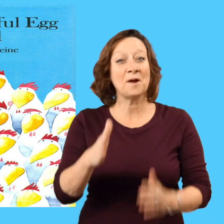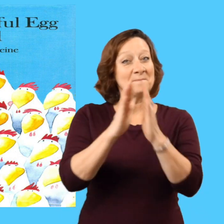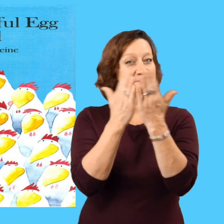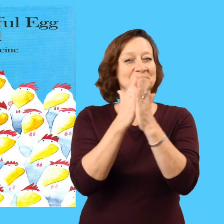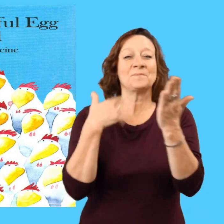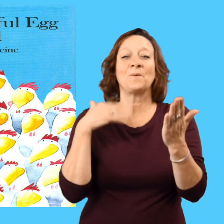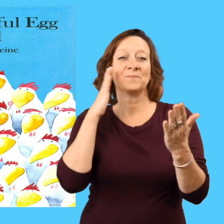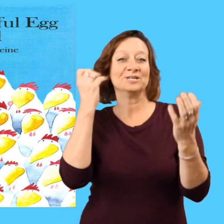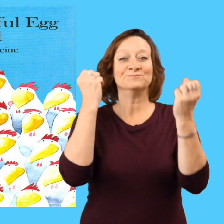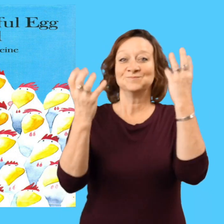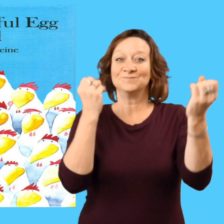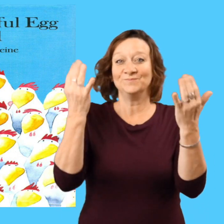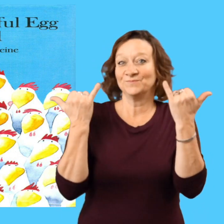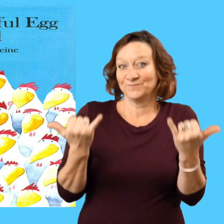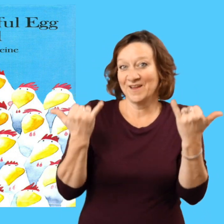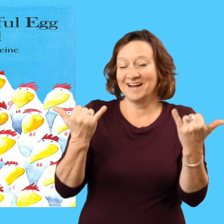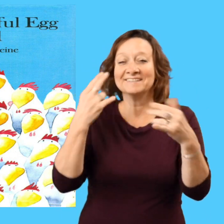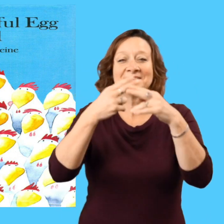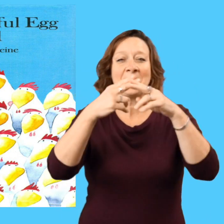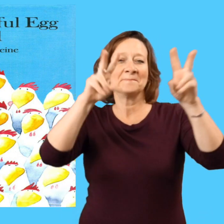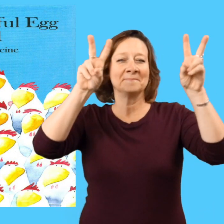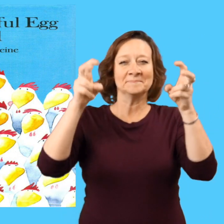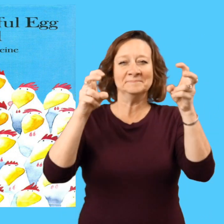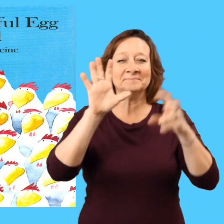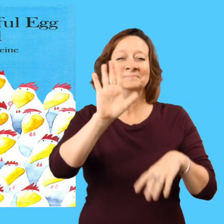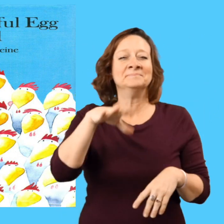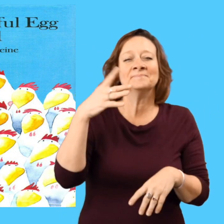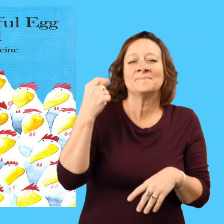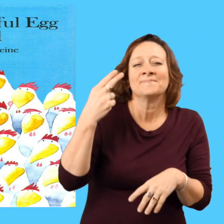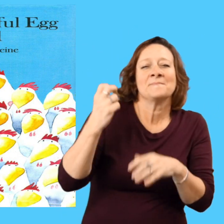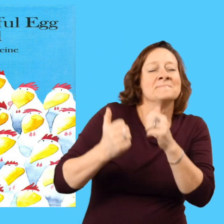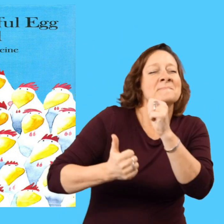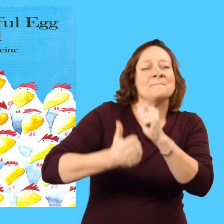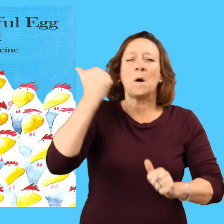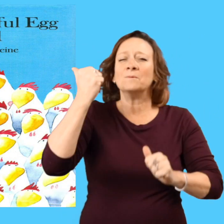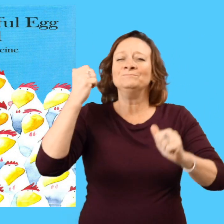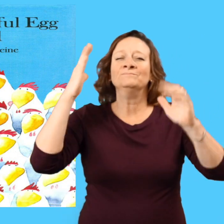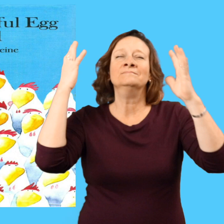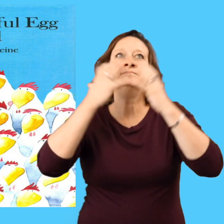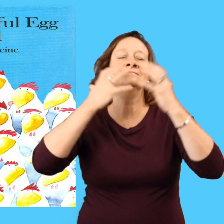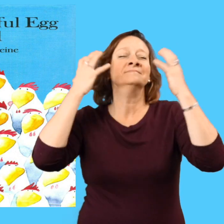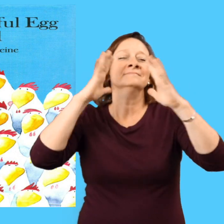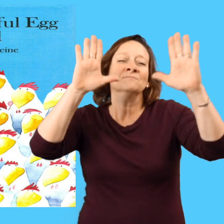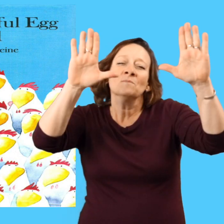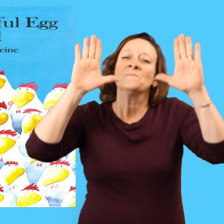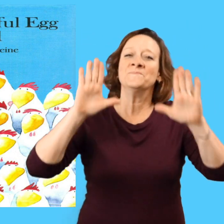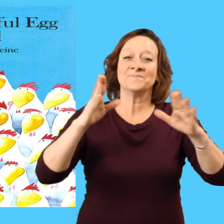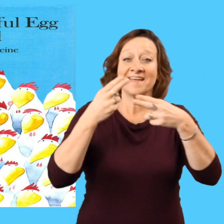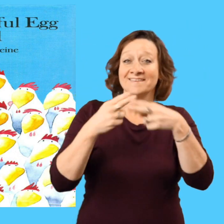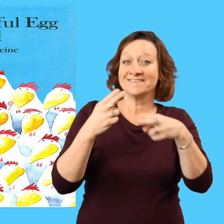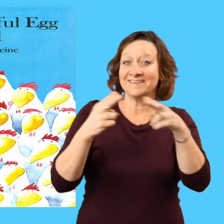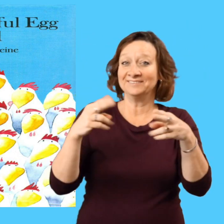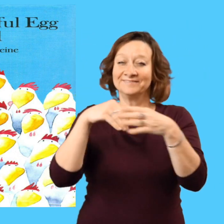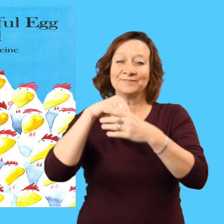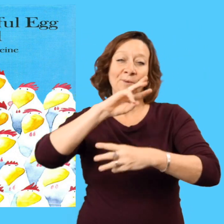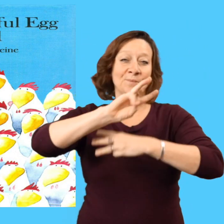The book we'll be signing today is entitled The Most Wonderful Egg in the World,